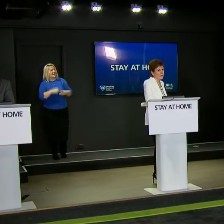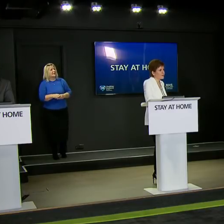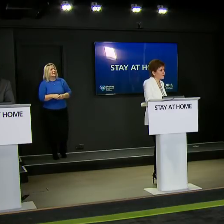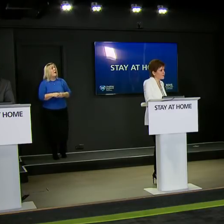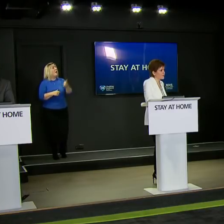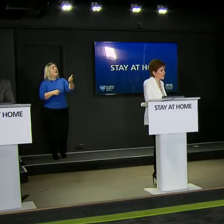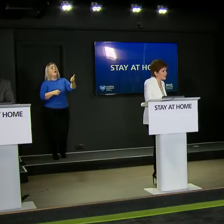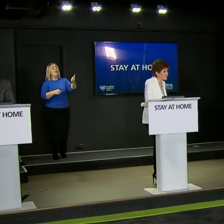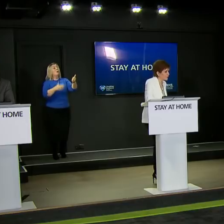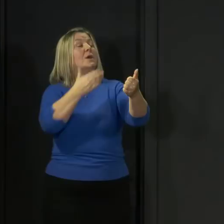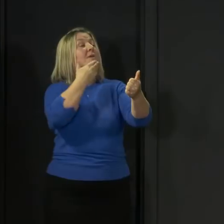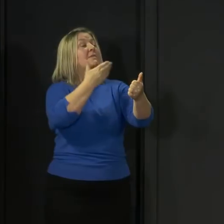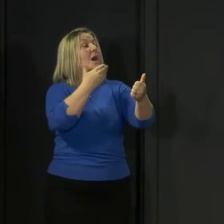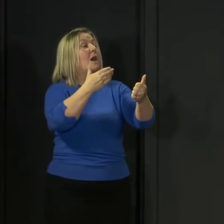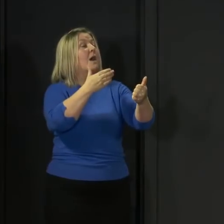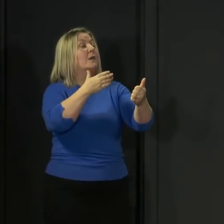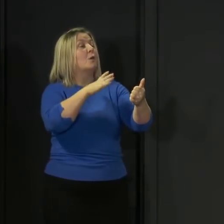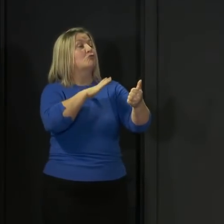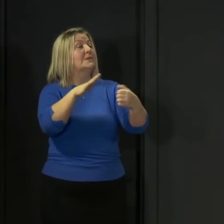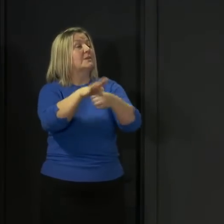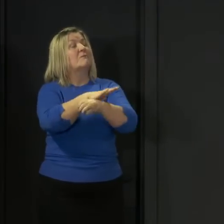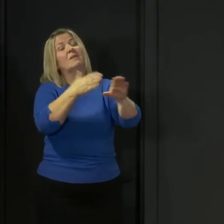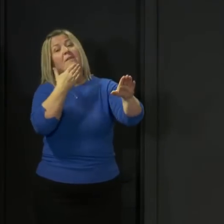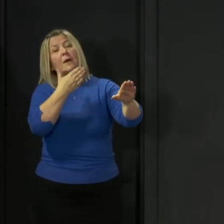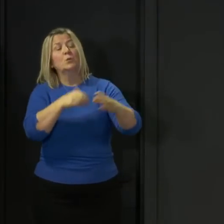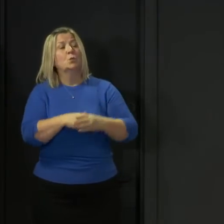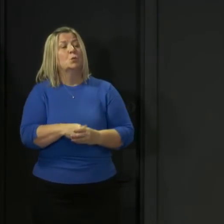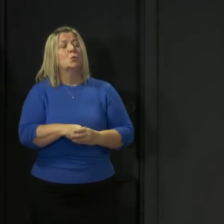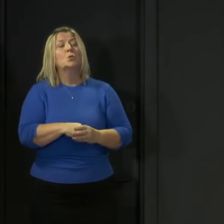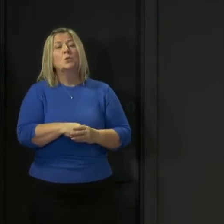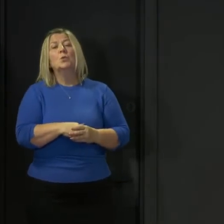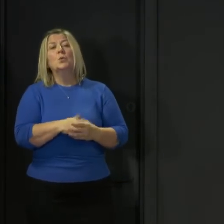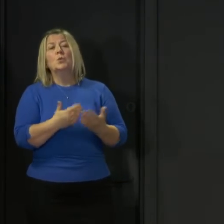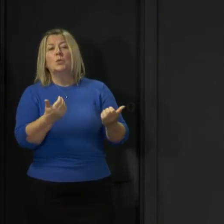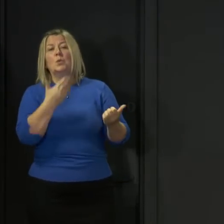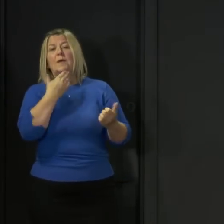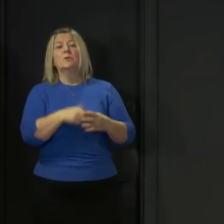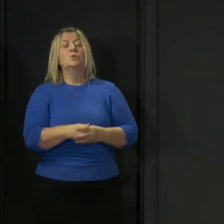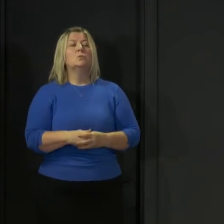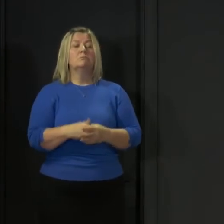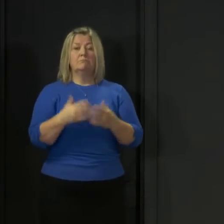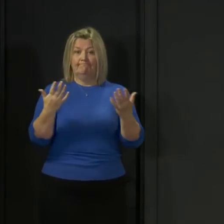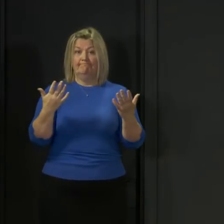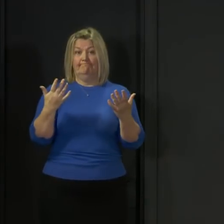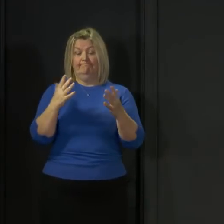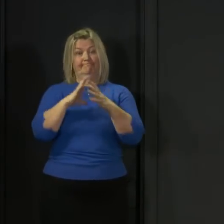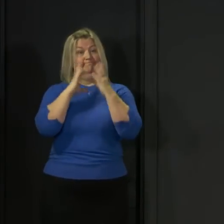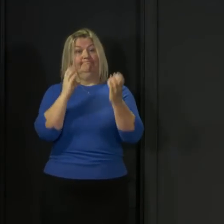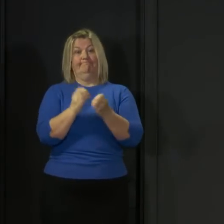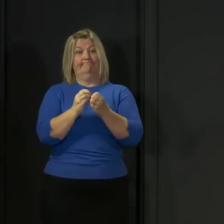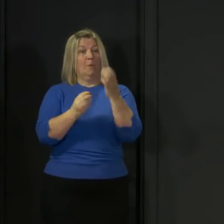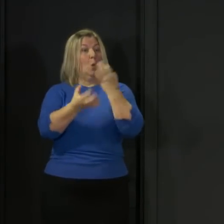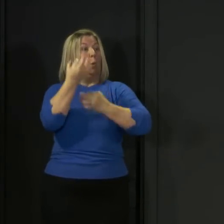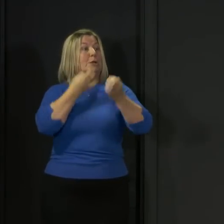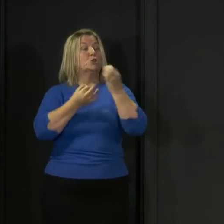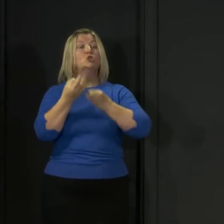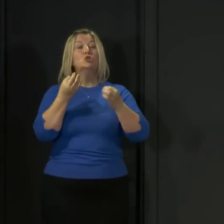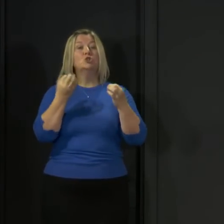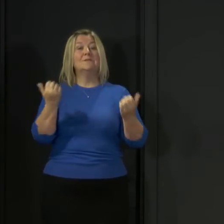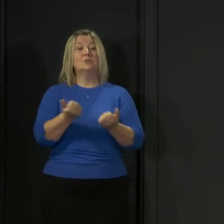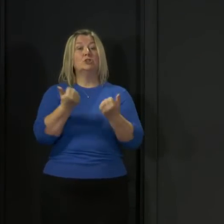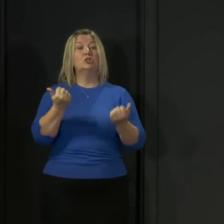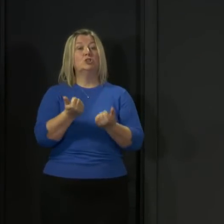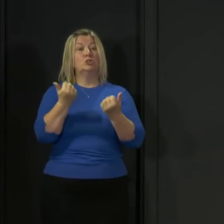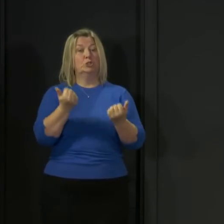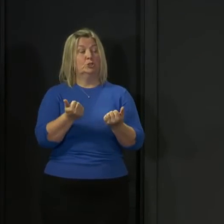okay thank you Charles thank you very much indeed for that that concludes the questions we have